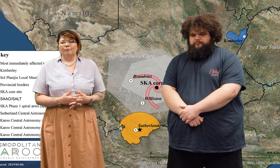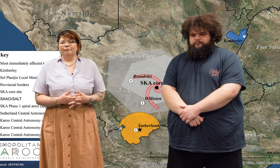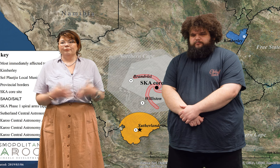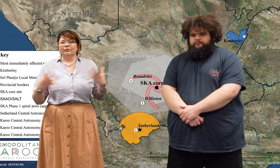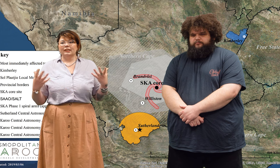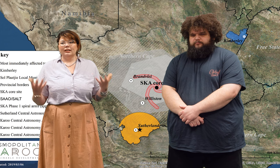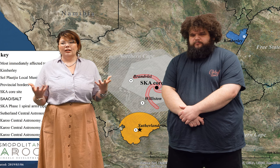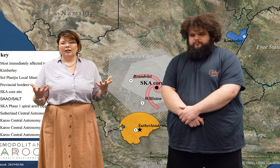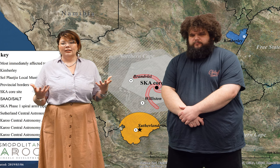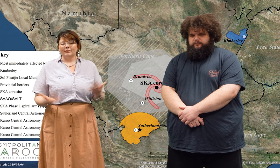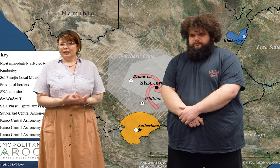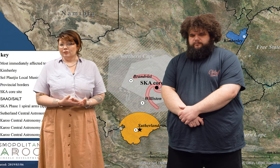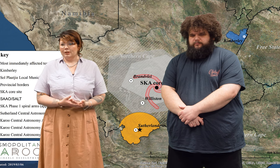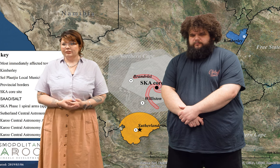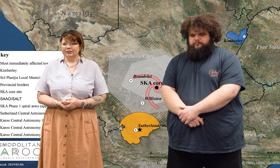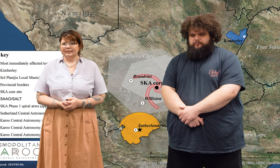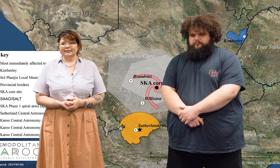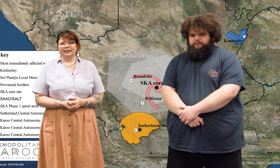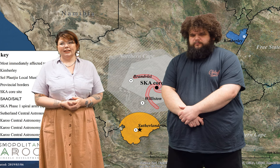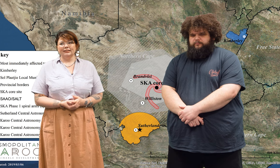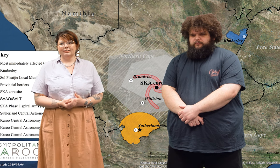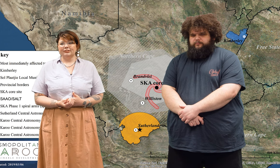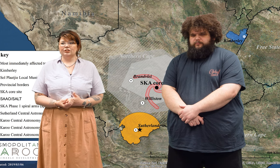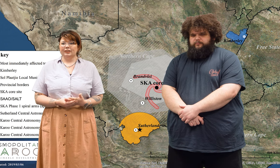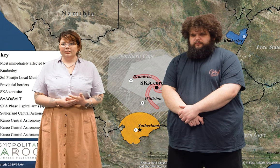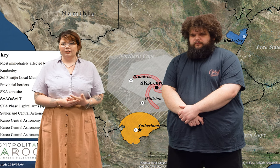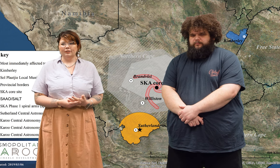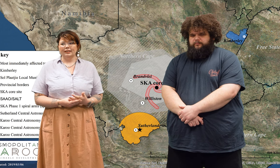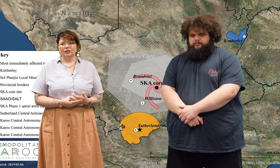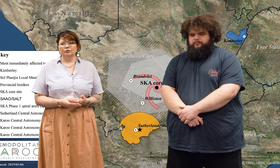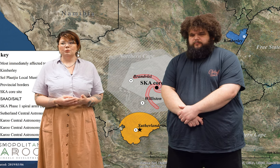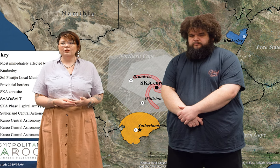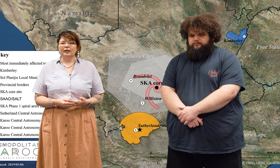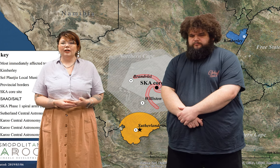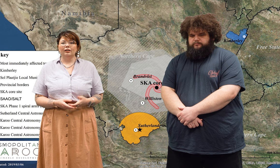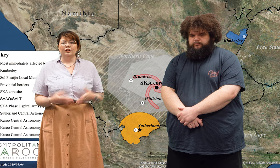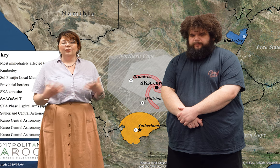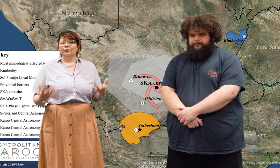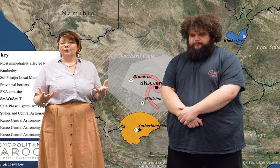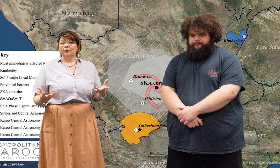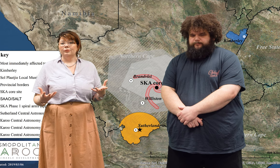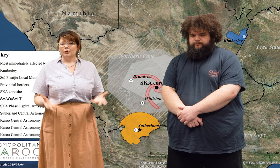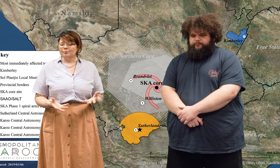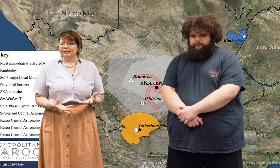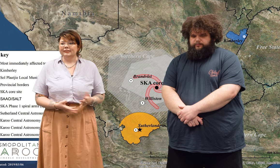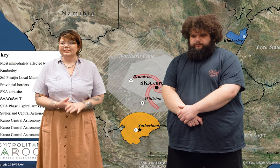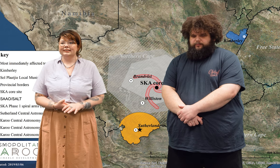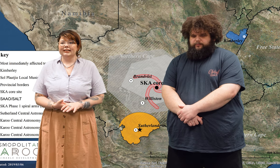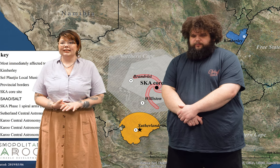There are some anthropologists, David Cheningo and Cheryl Walker, who talk about this, and they